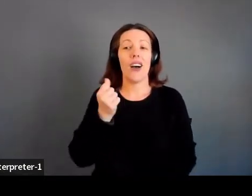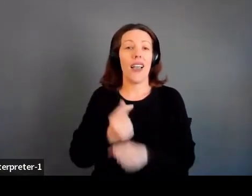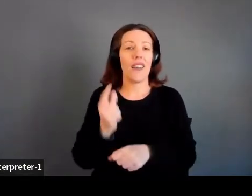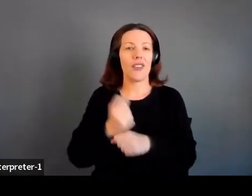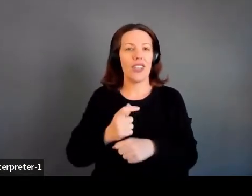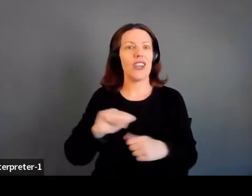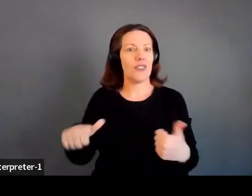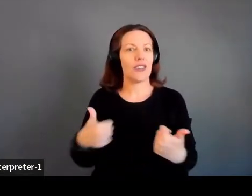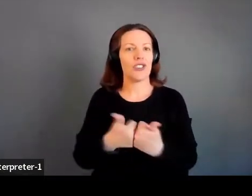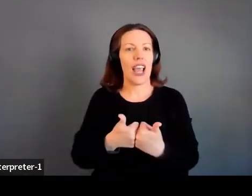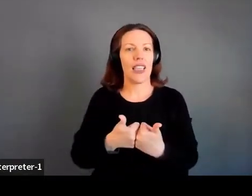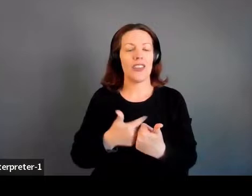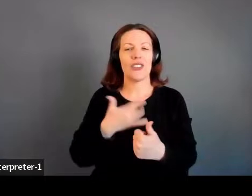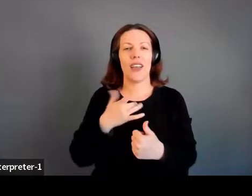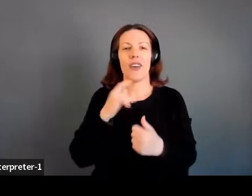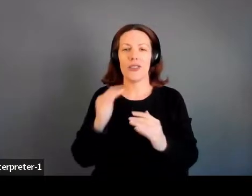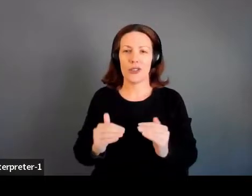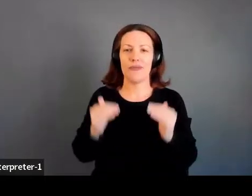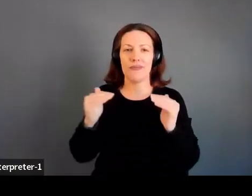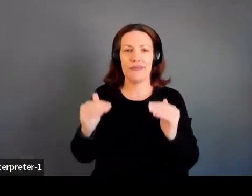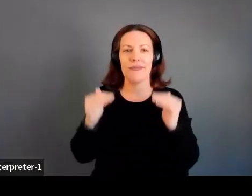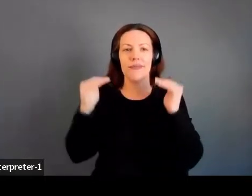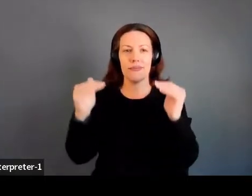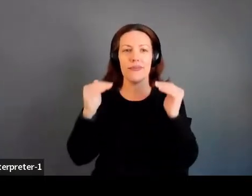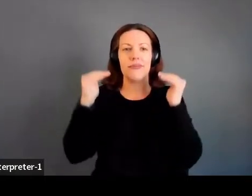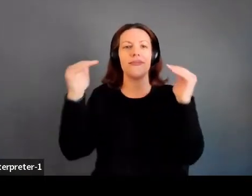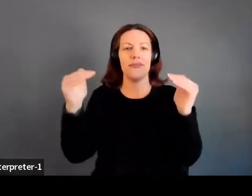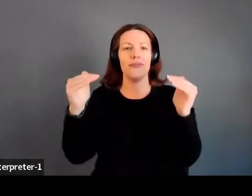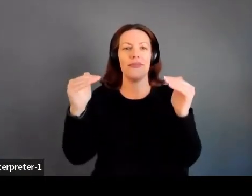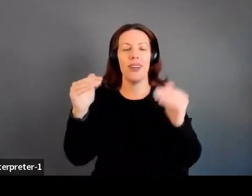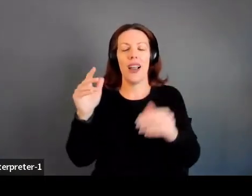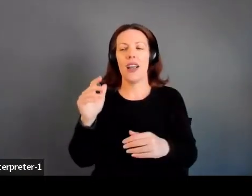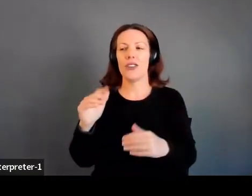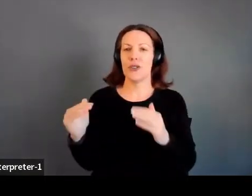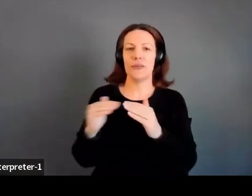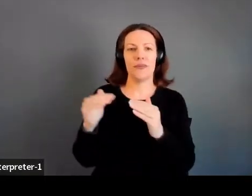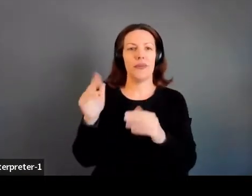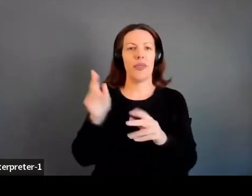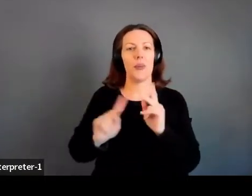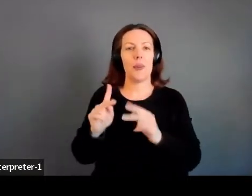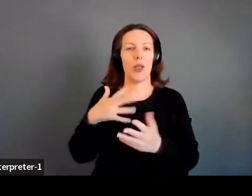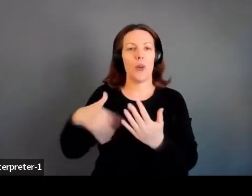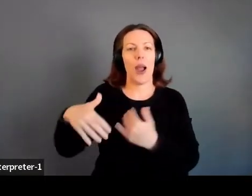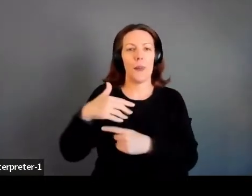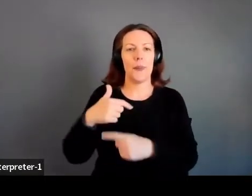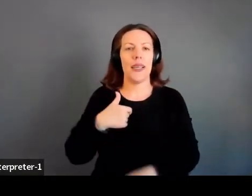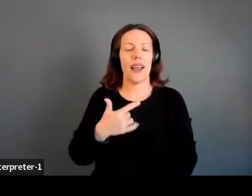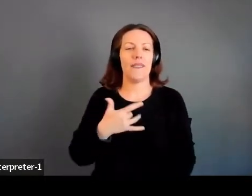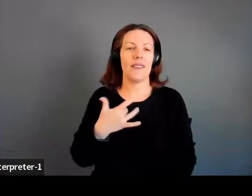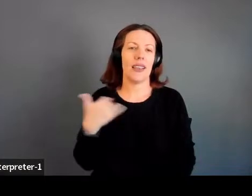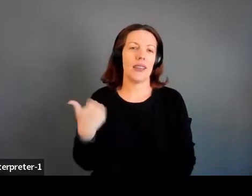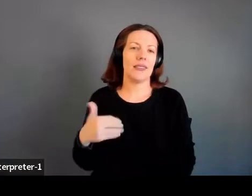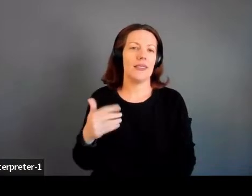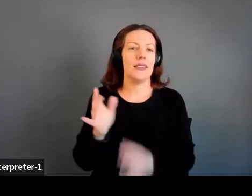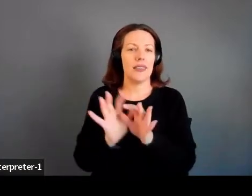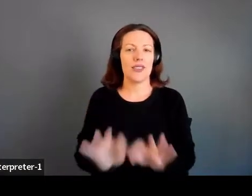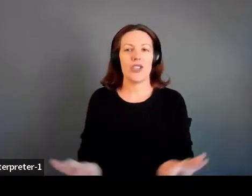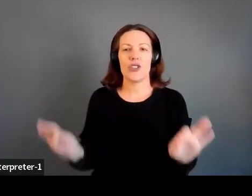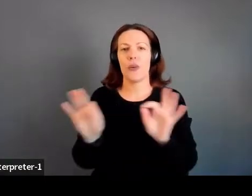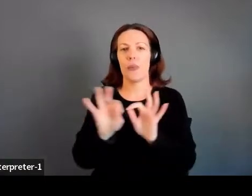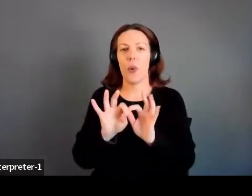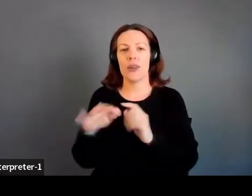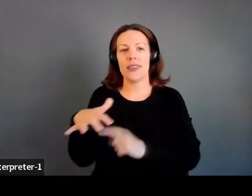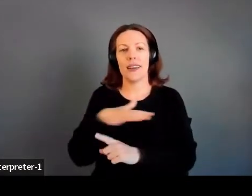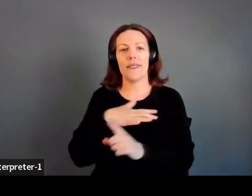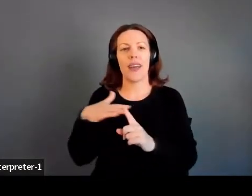career and pushed to be better and better just to rise to the challenge of the people around me. And I think that that's such an important environmental